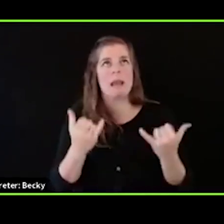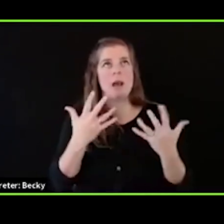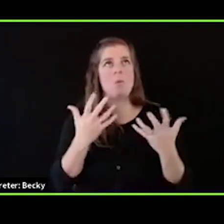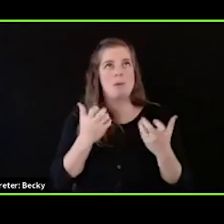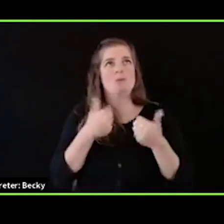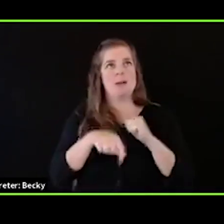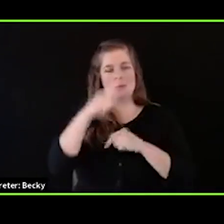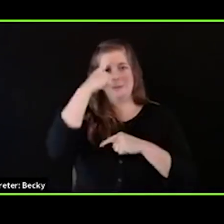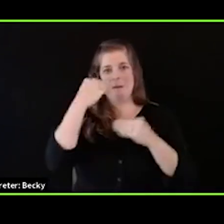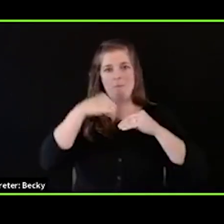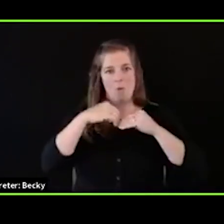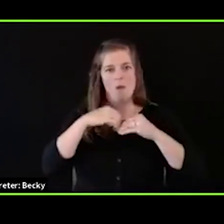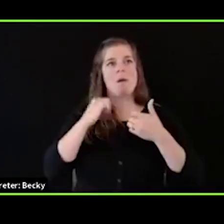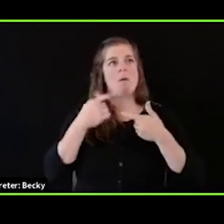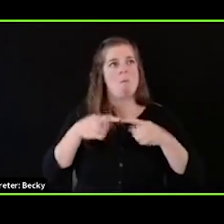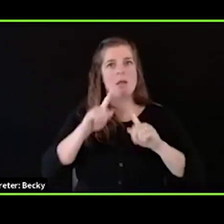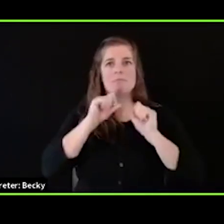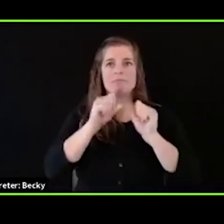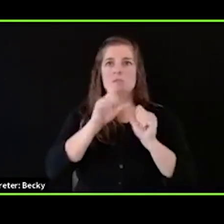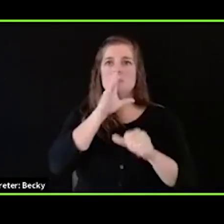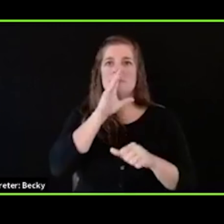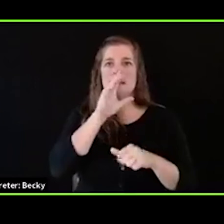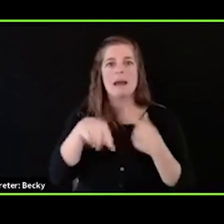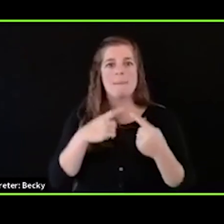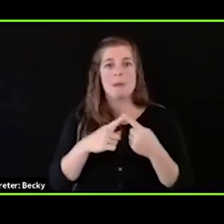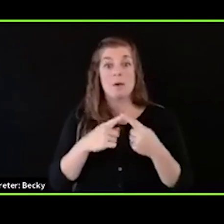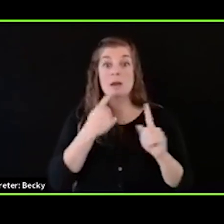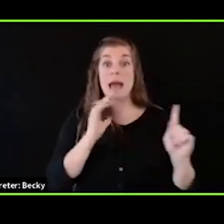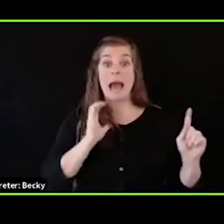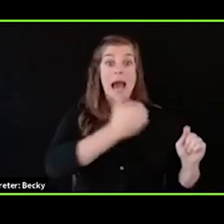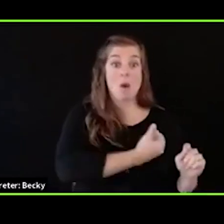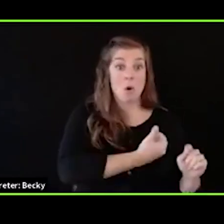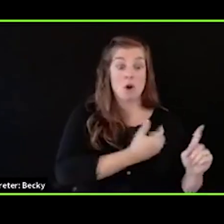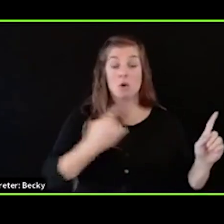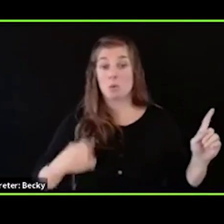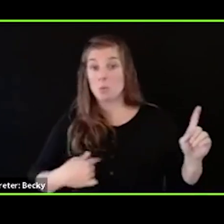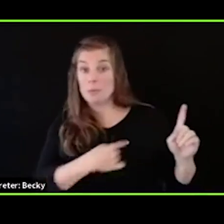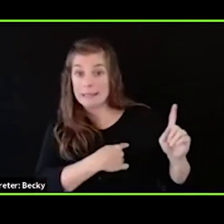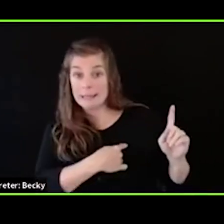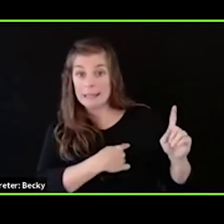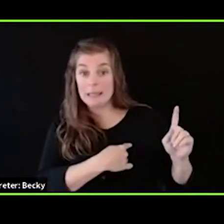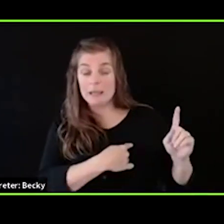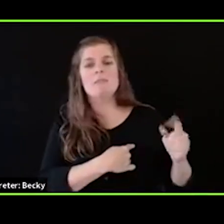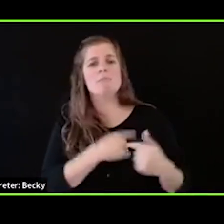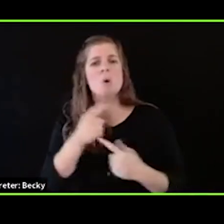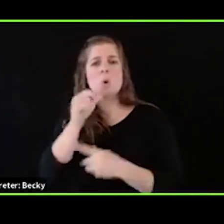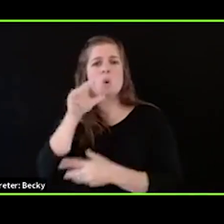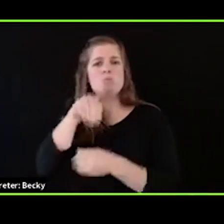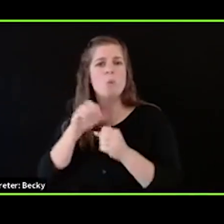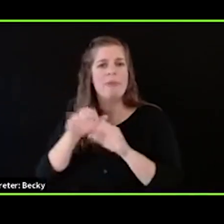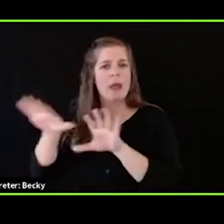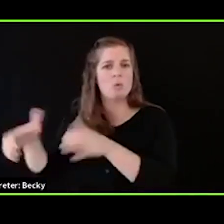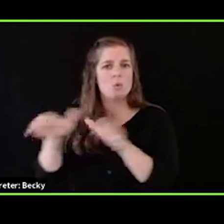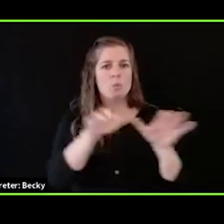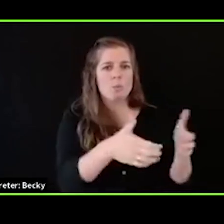can as I continue to speak about when I say the word our and we and who is included in that and who is excluded.